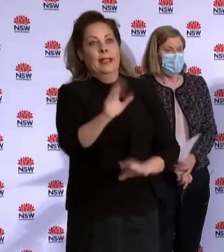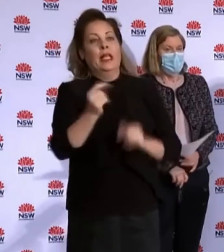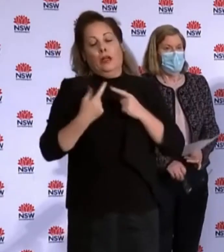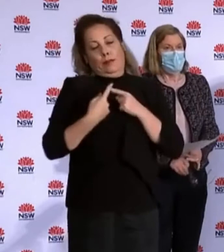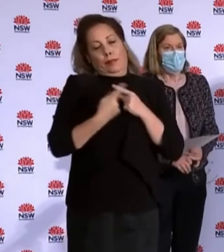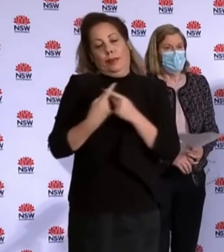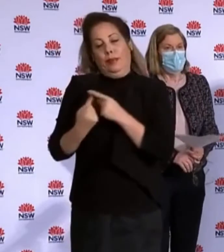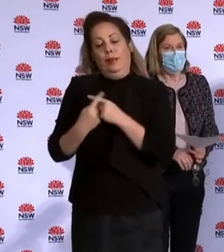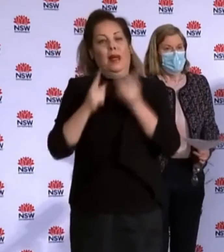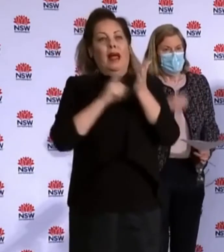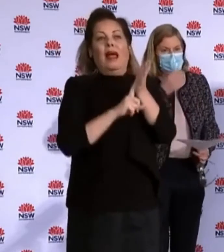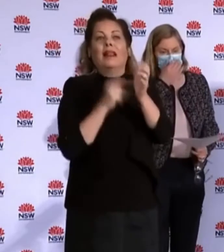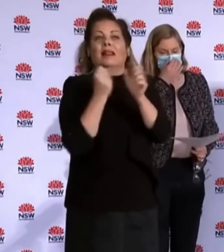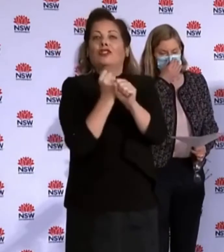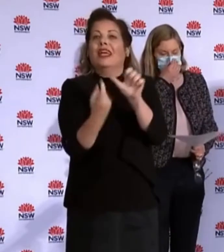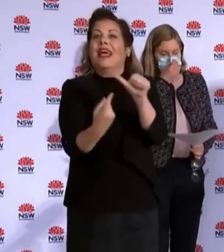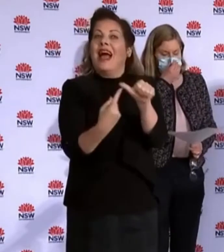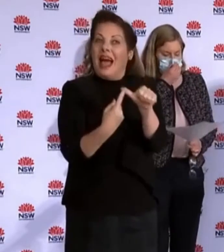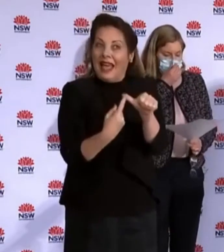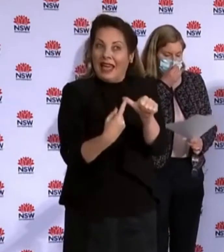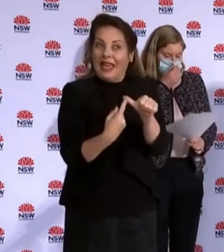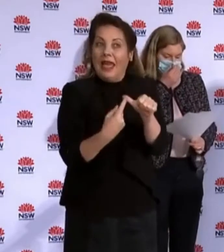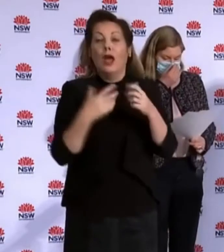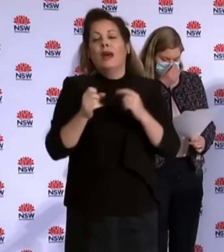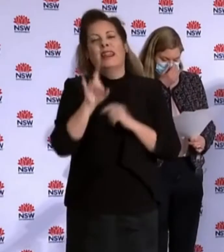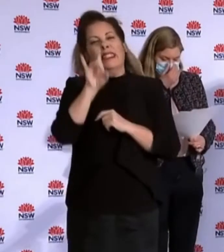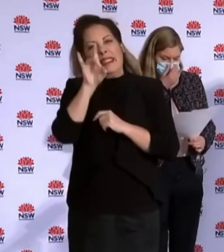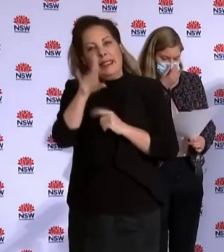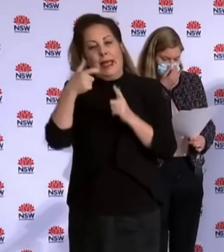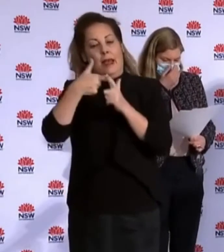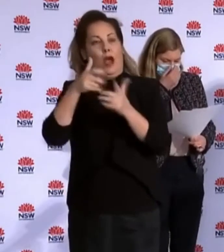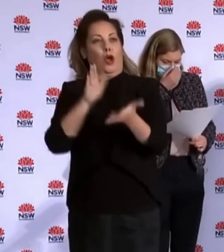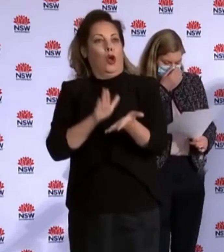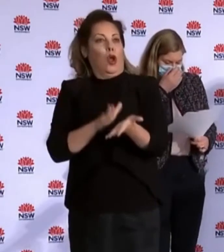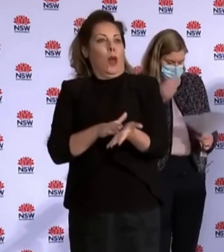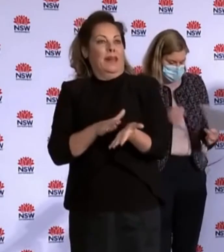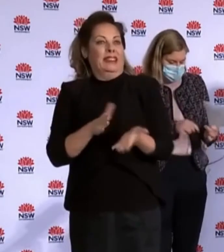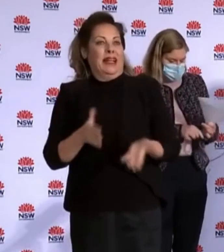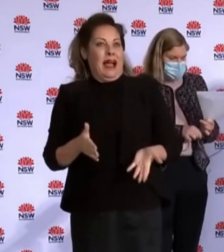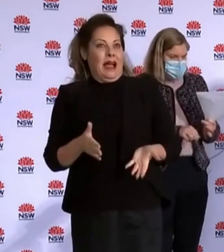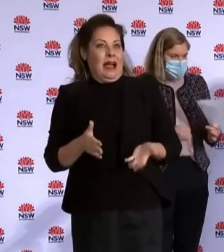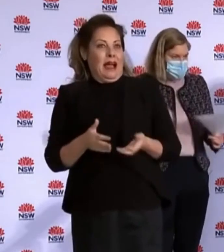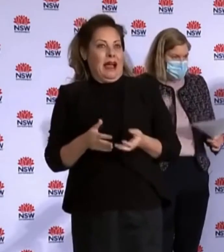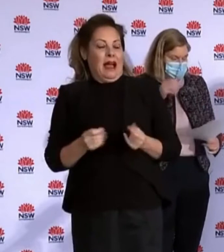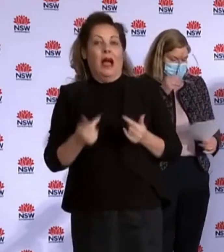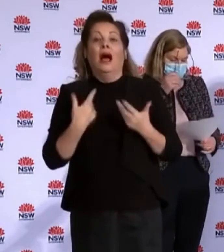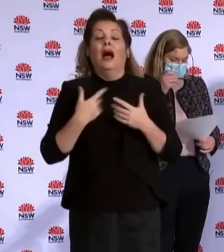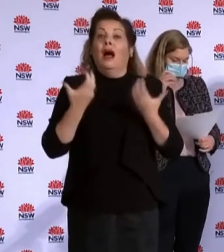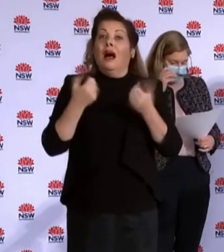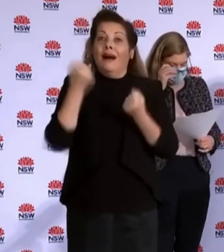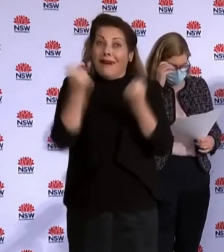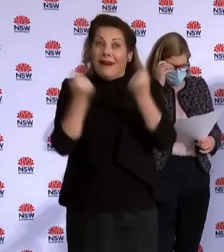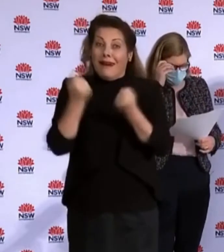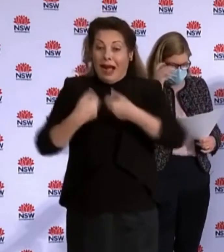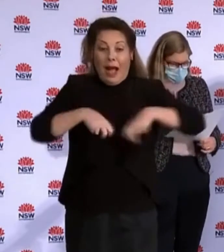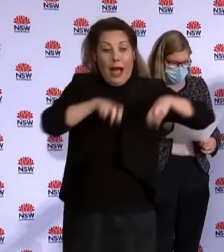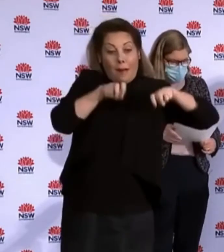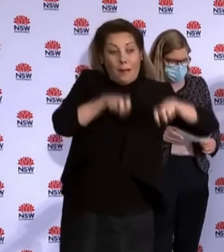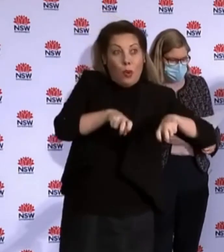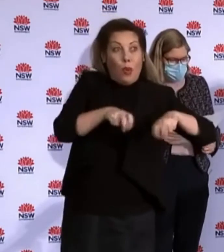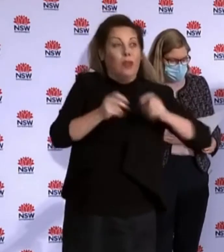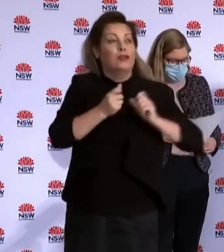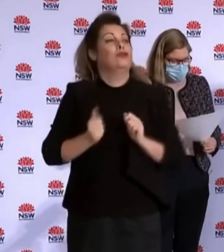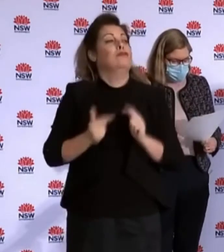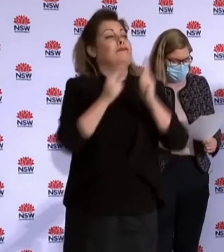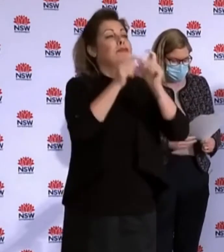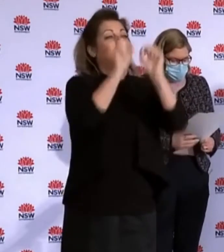area. Do not carpool, you're not allowed to carpool with anybody outside of your household when it comes to exercising. And we